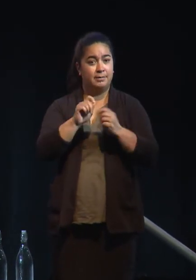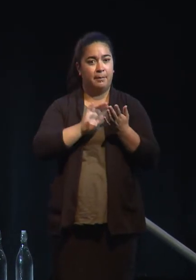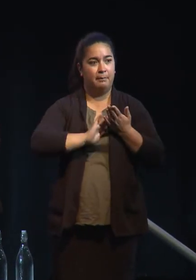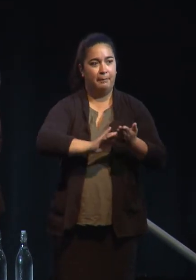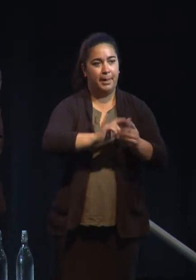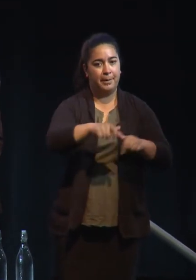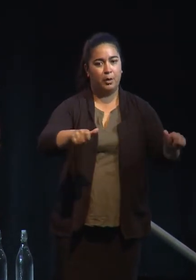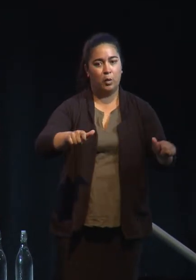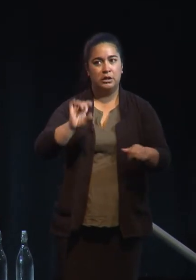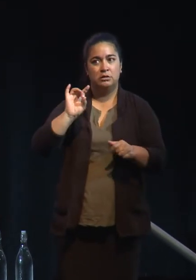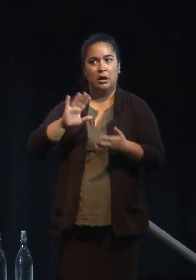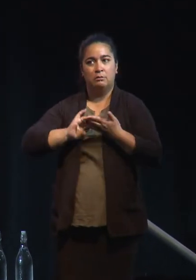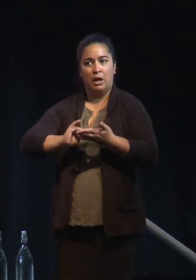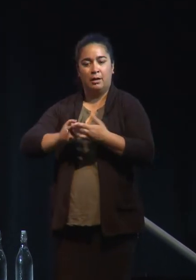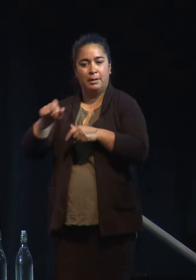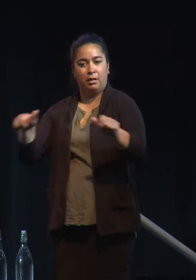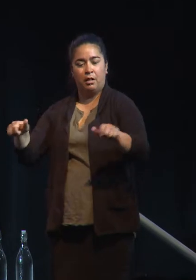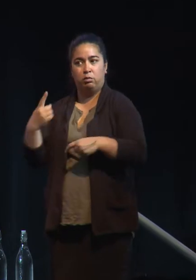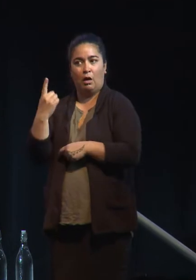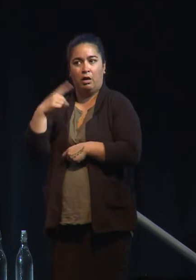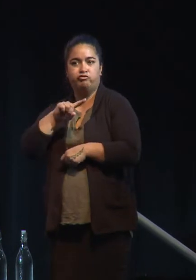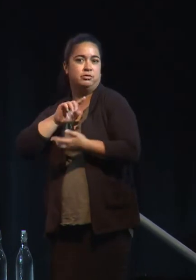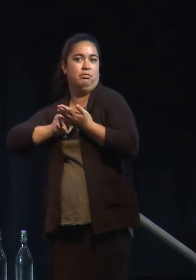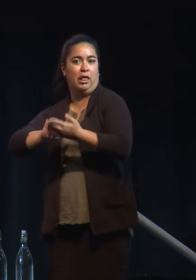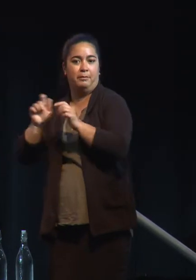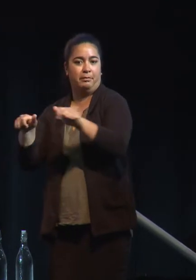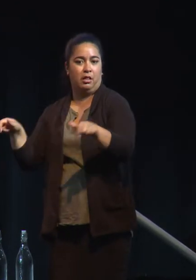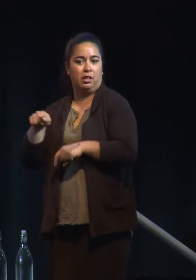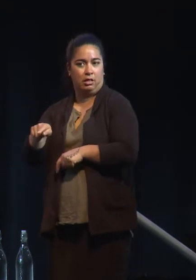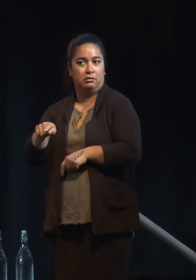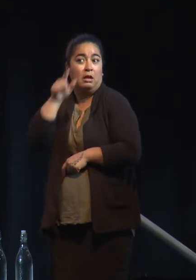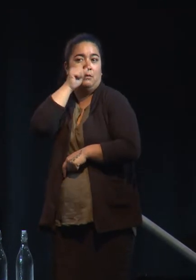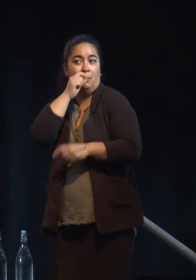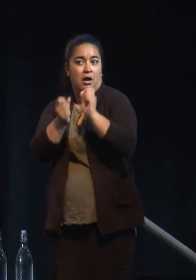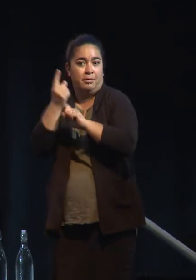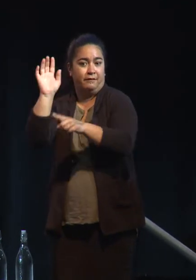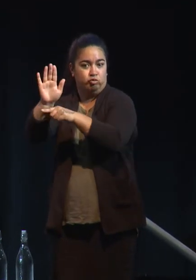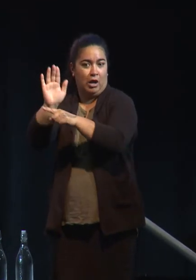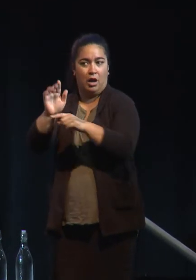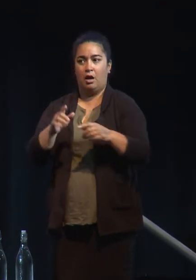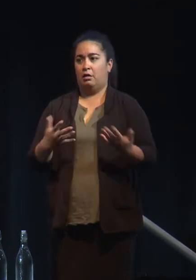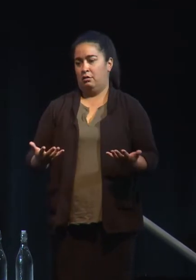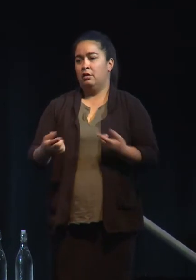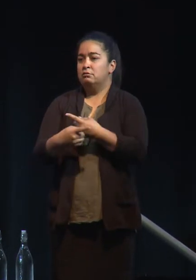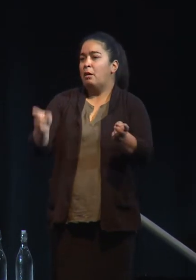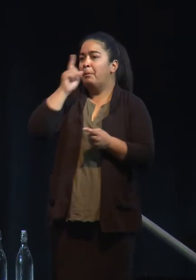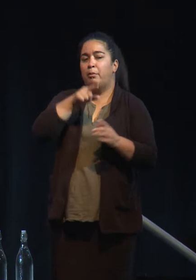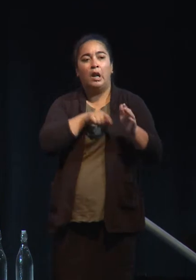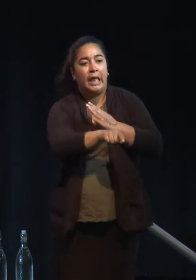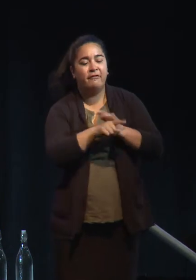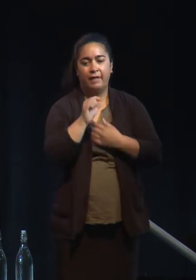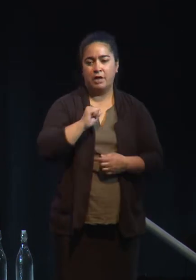eventually hundreds of millions of people as is being predicted? You know, fleeing farms that have become deserts,